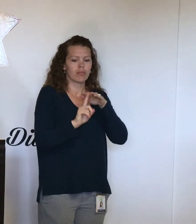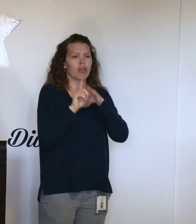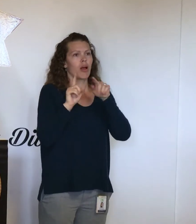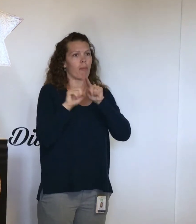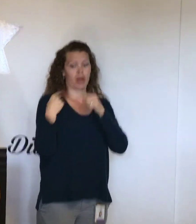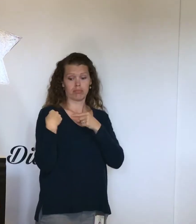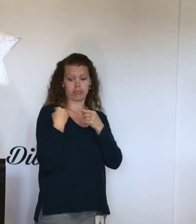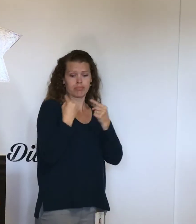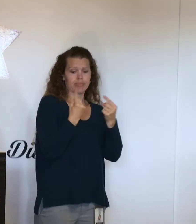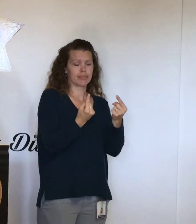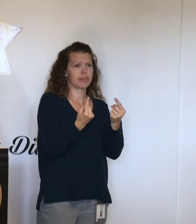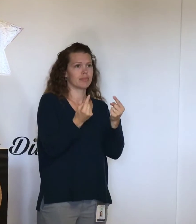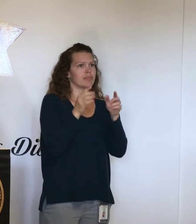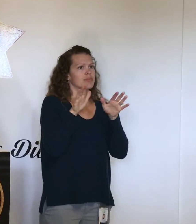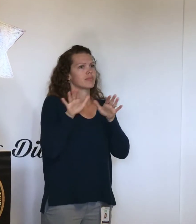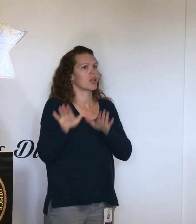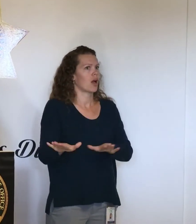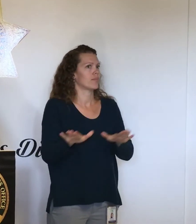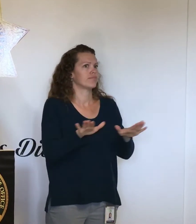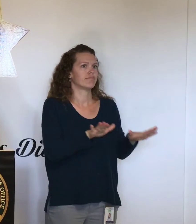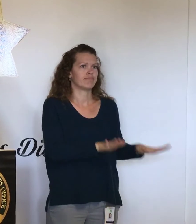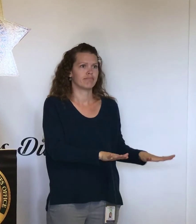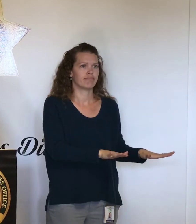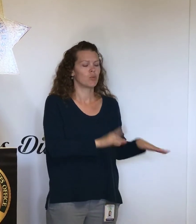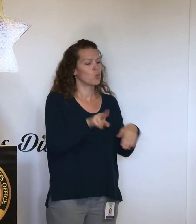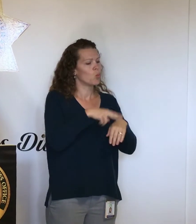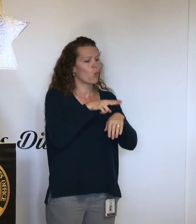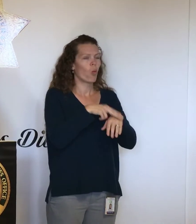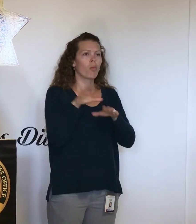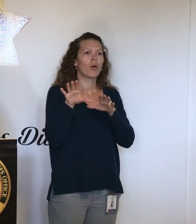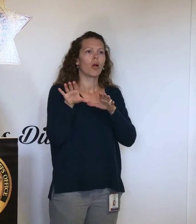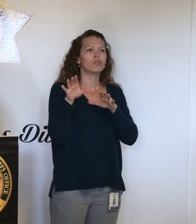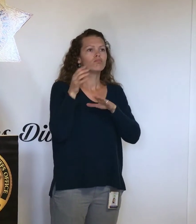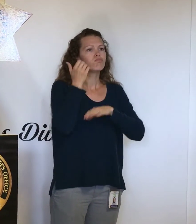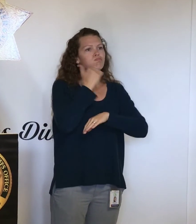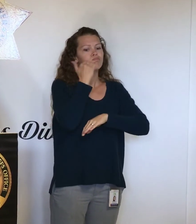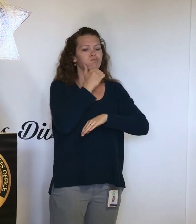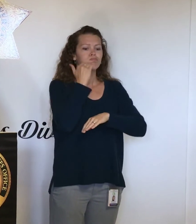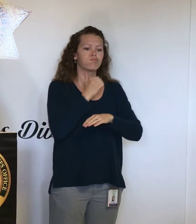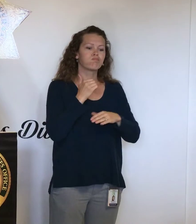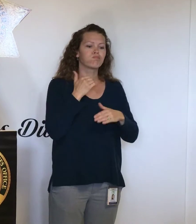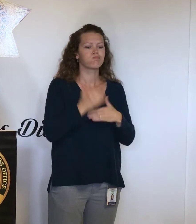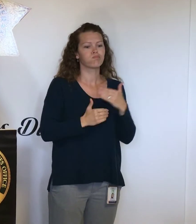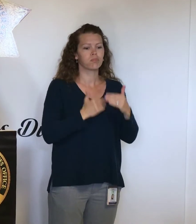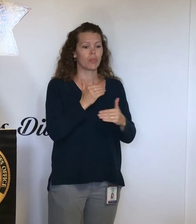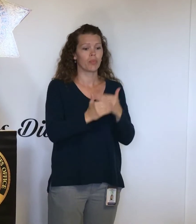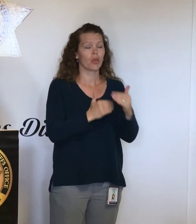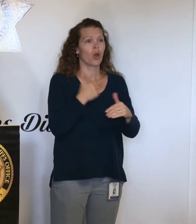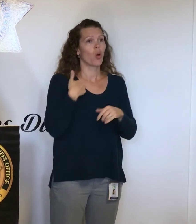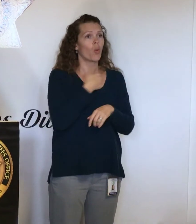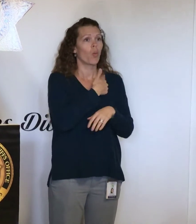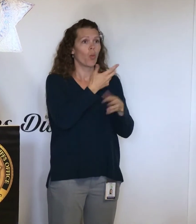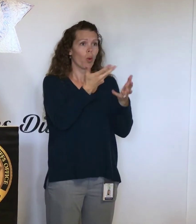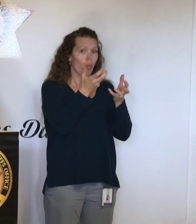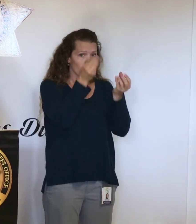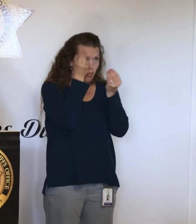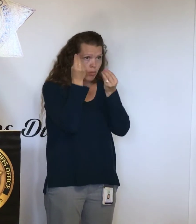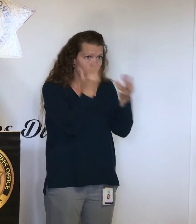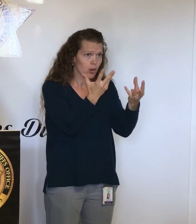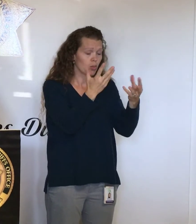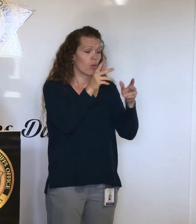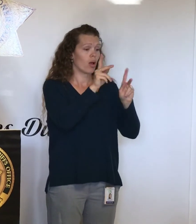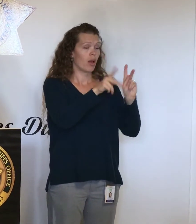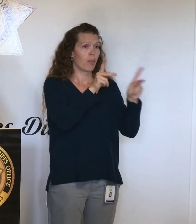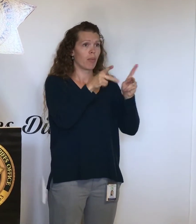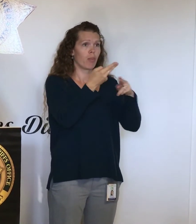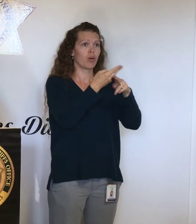normal activity during the day. As it stretches into the second day, though, we want to stress with residents out there, as people are using generators, as people